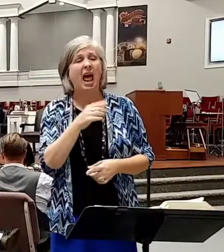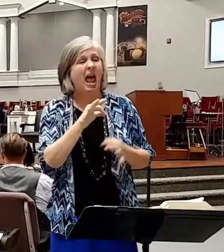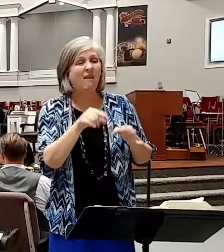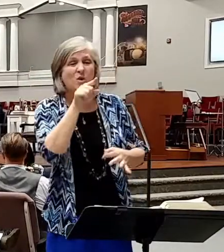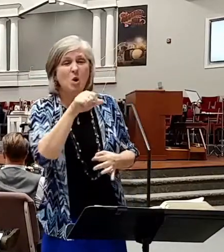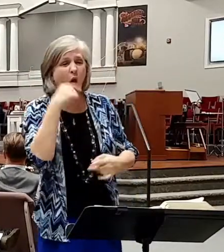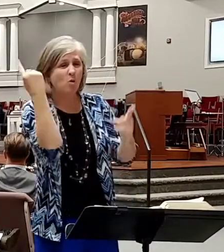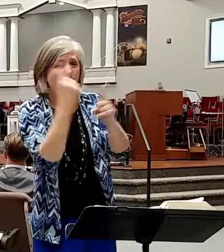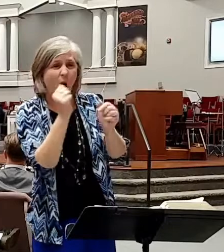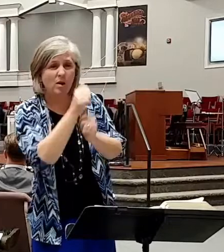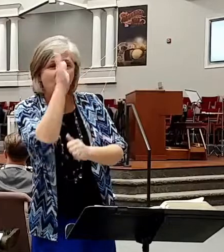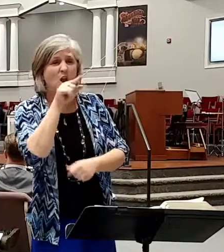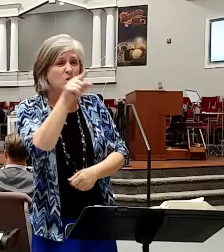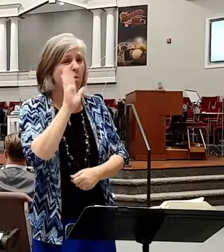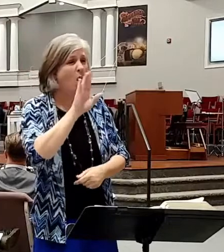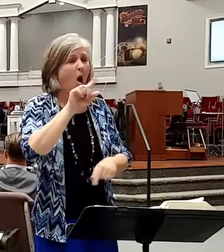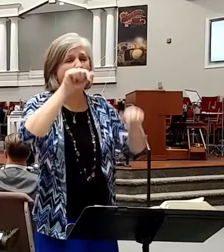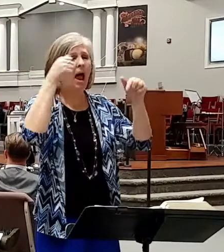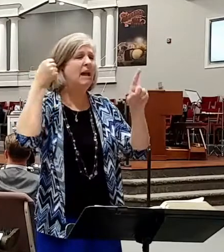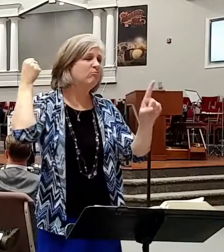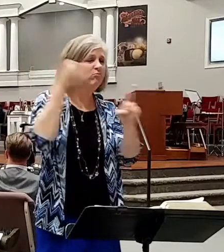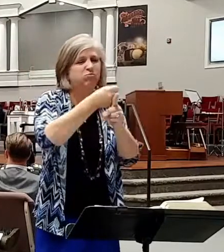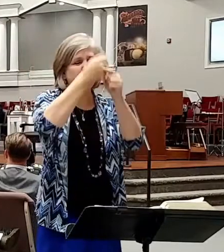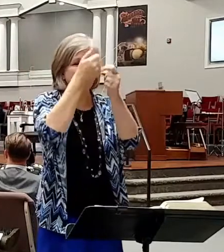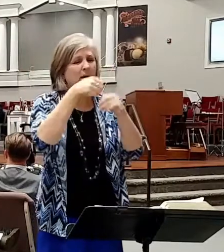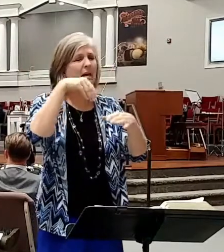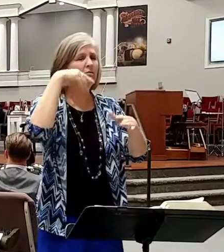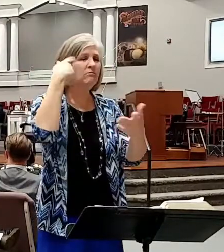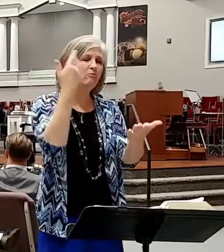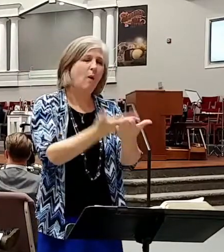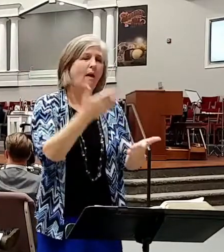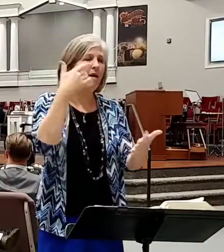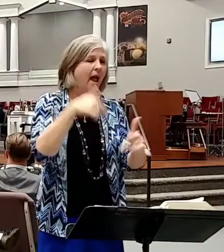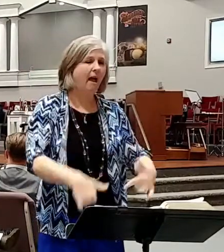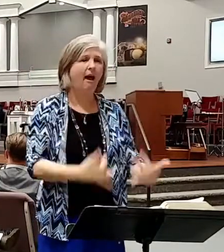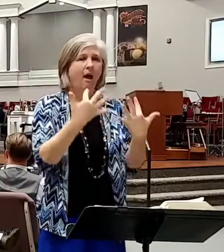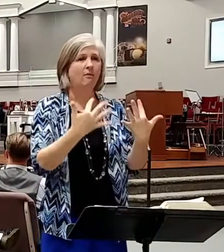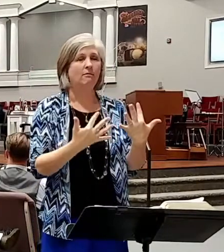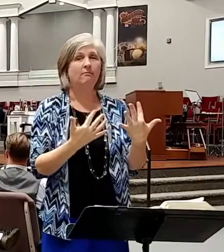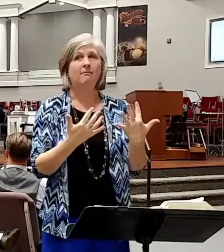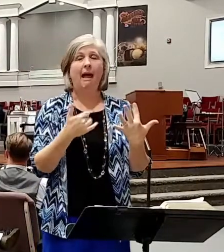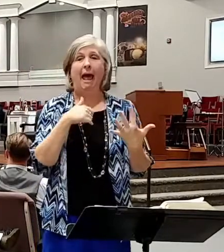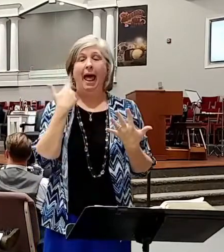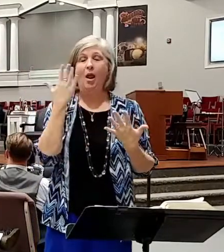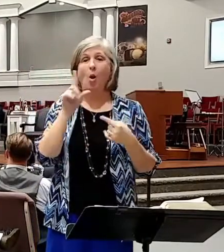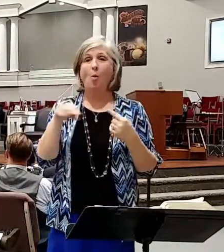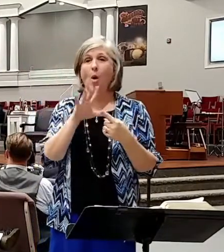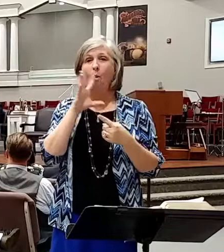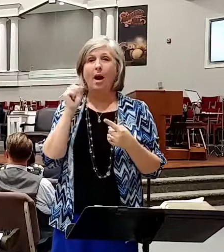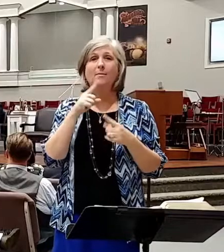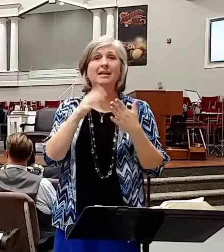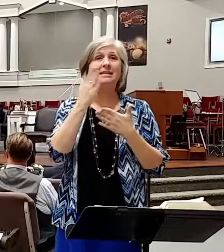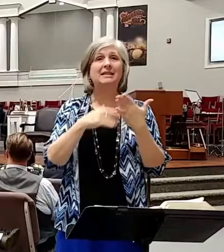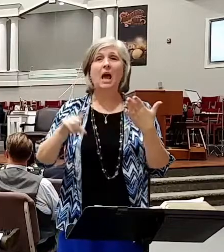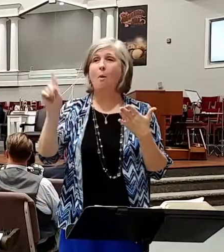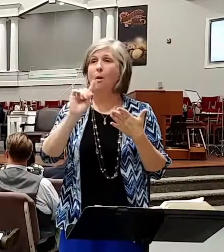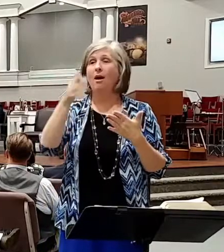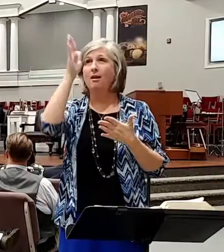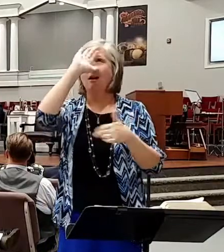right with God, you're going to bust hell wide open. I don't know when it was. But somewhere along the way, God planted a seed in my